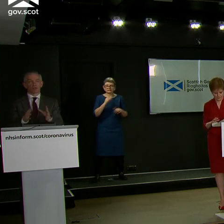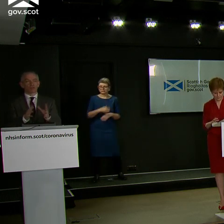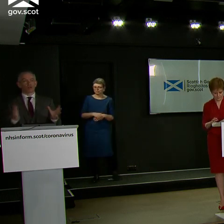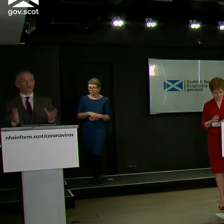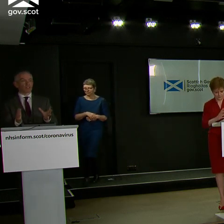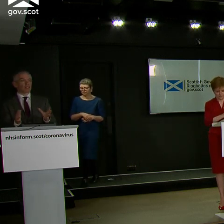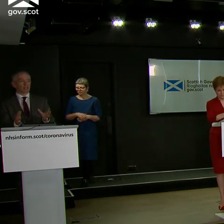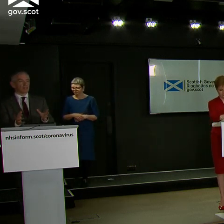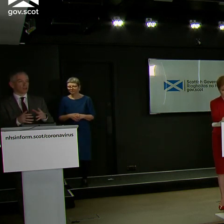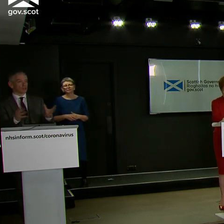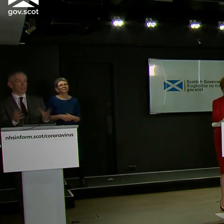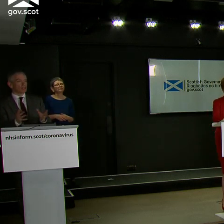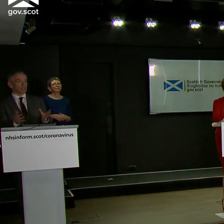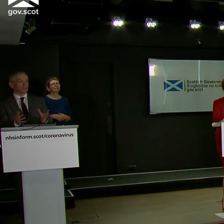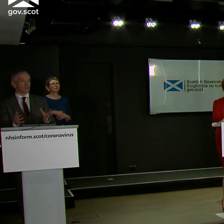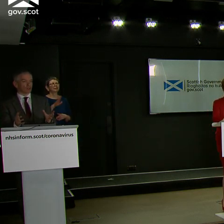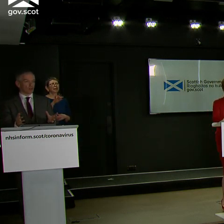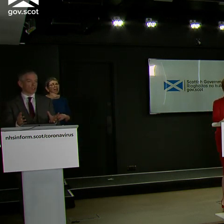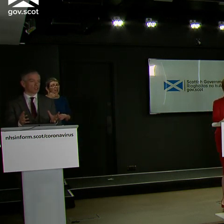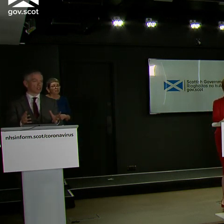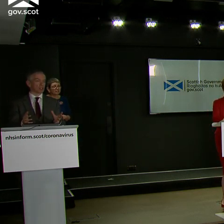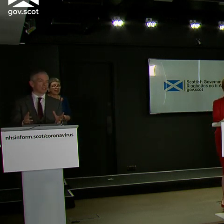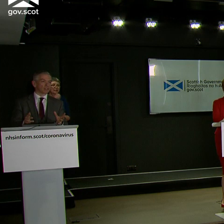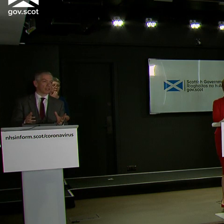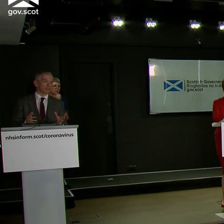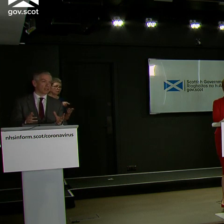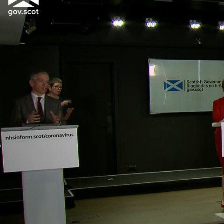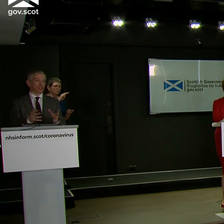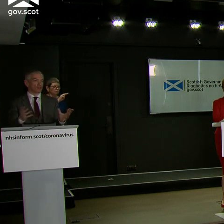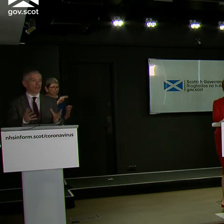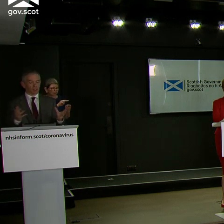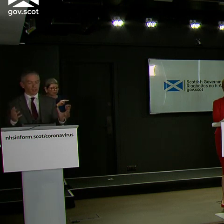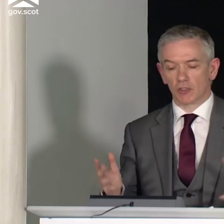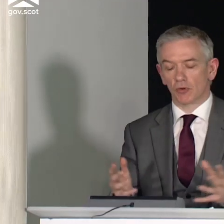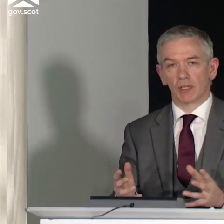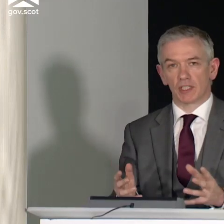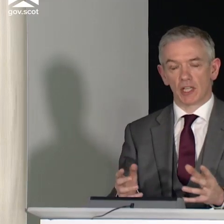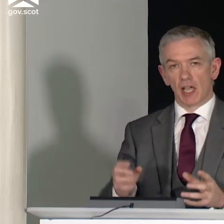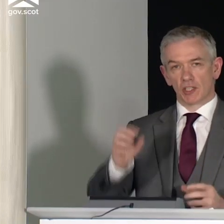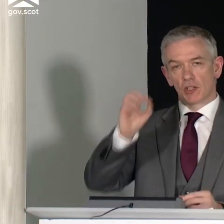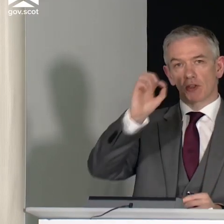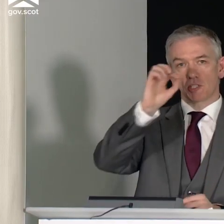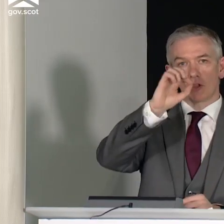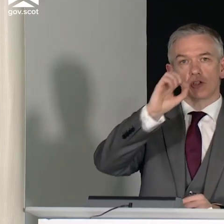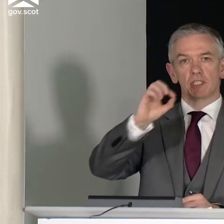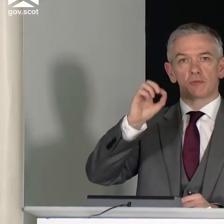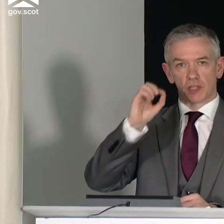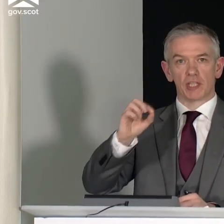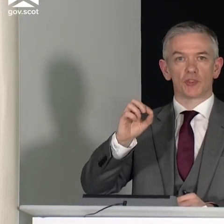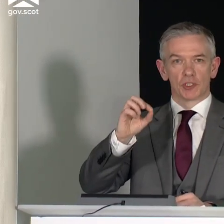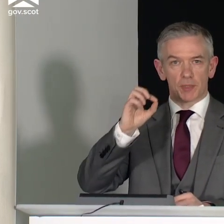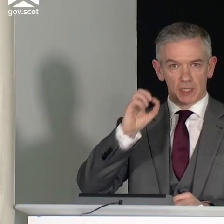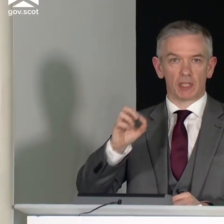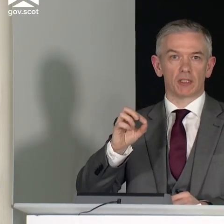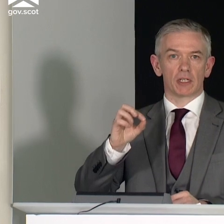I don't read anything into those day-to-day fluctuations and neither should you at all. It's the longer-term